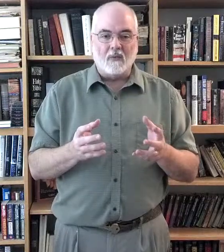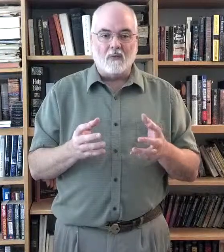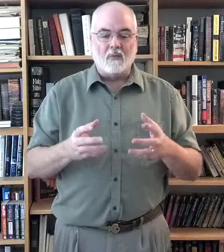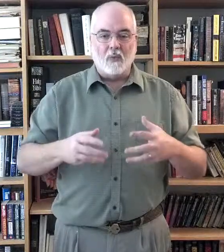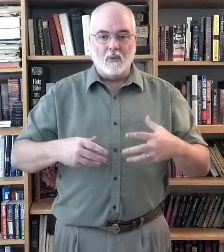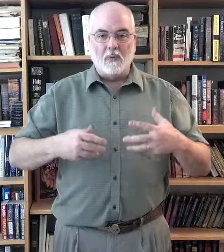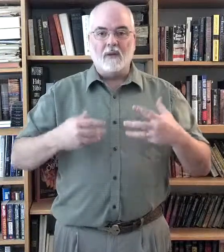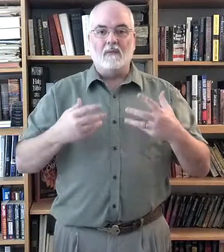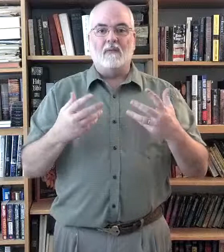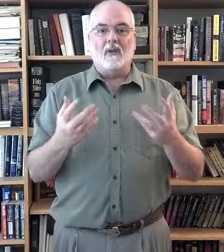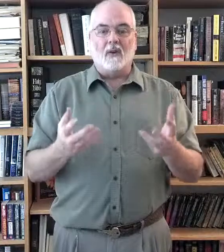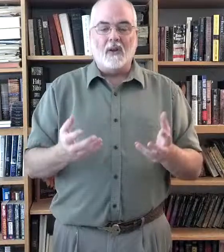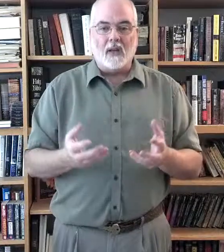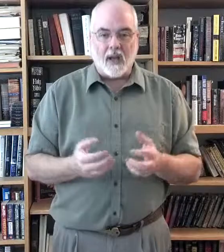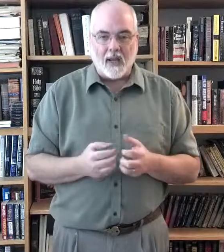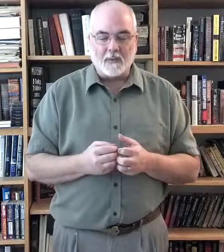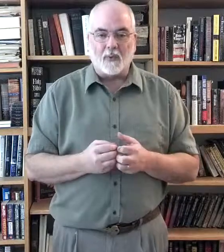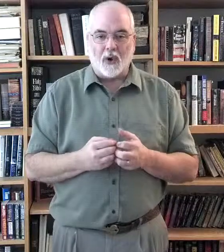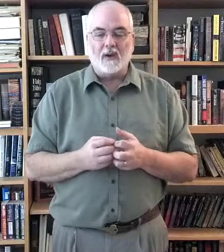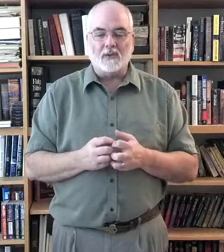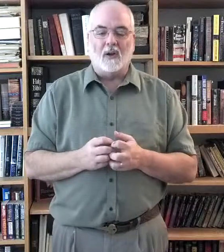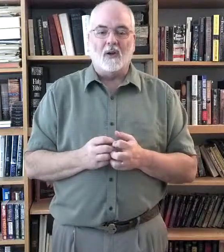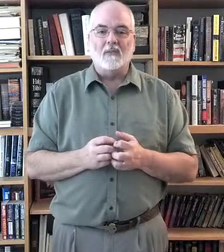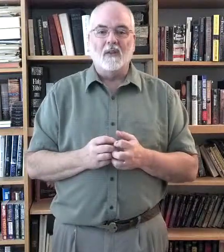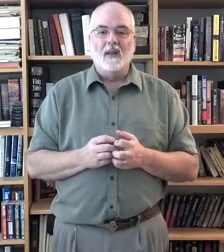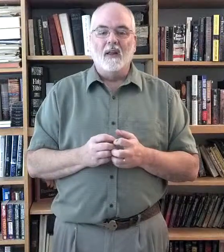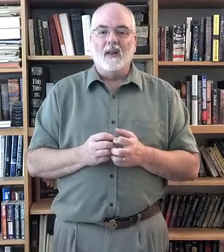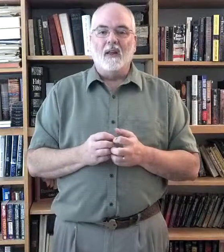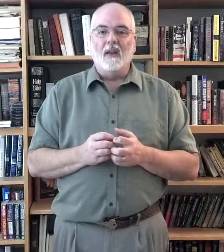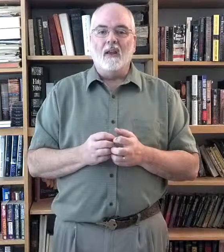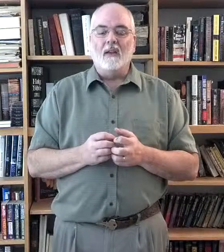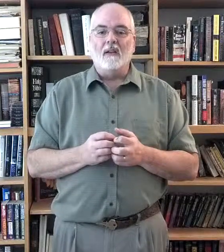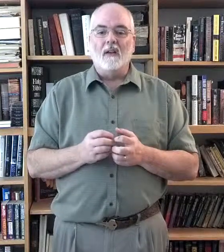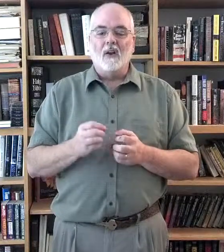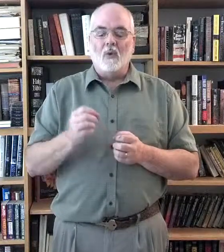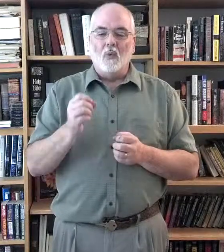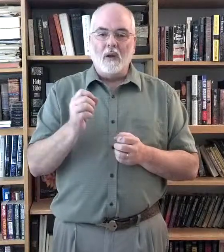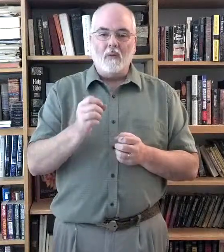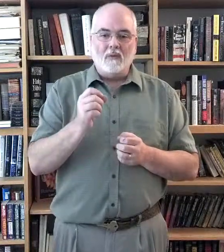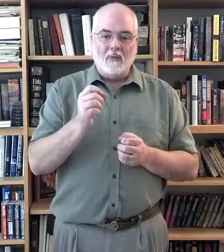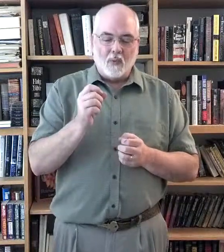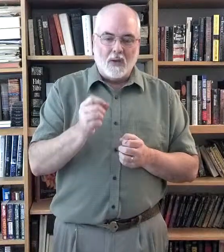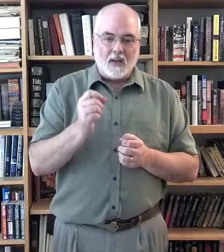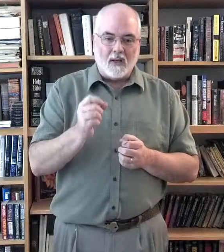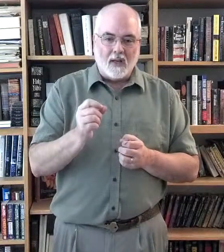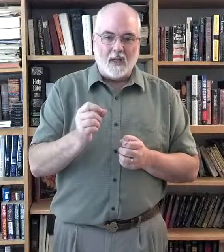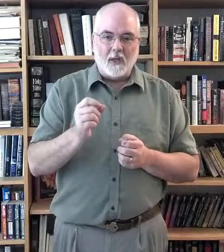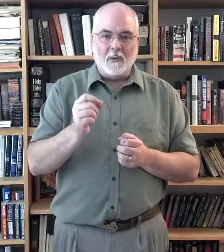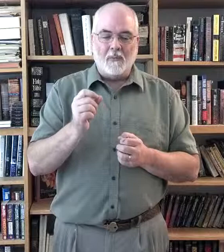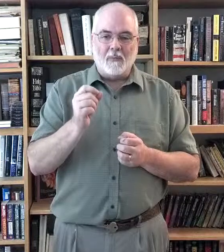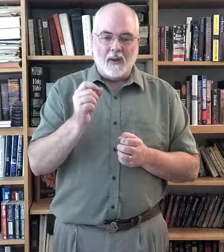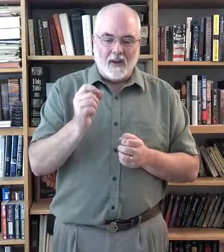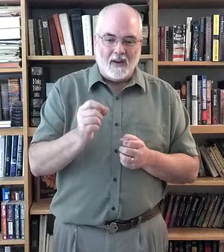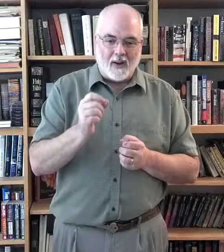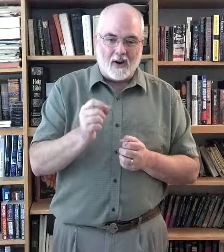we will be learning it as a prayer song. And, we really need to be, in our